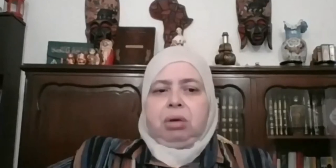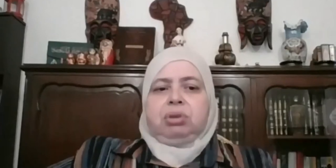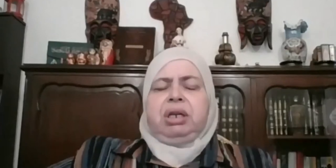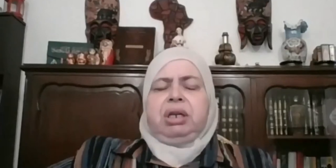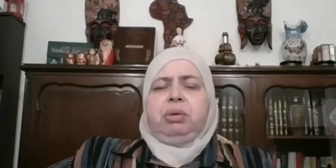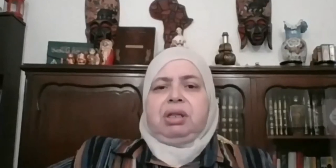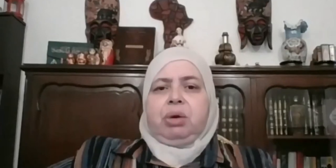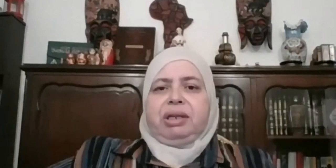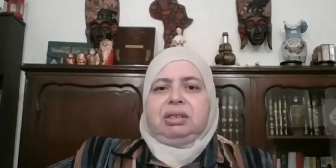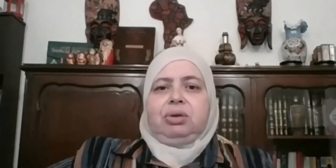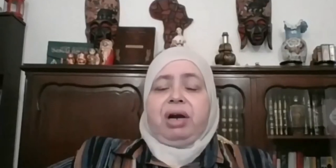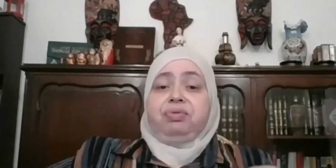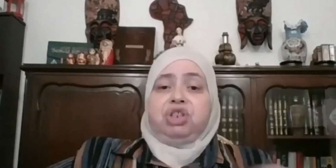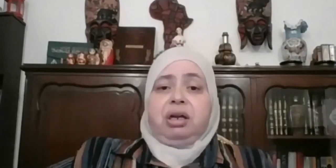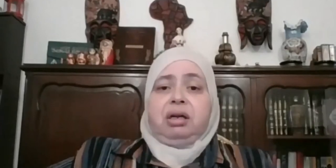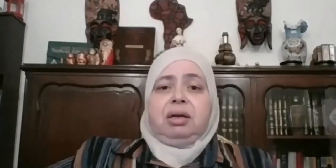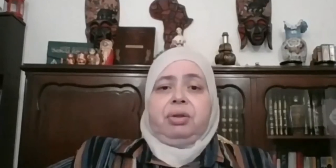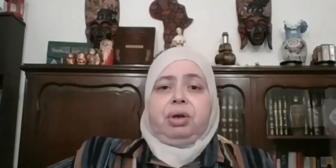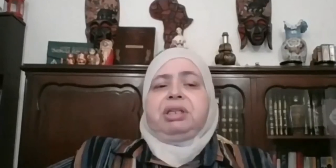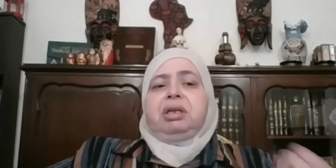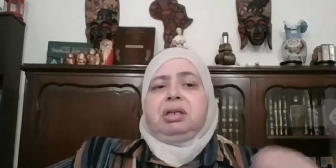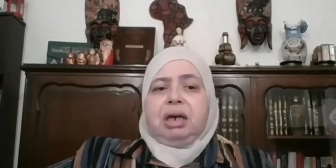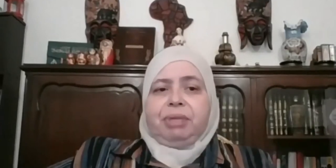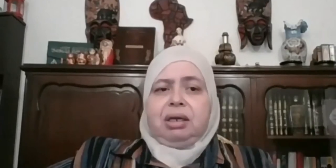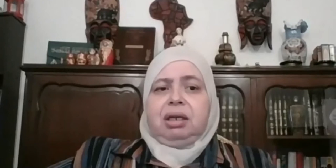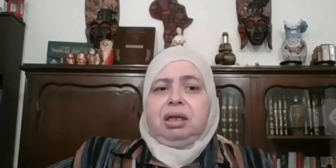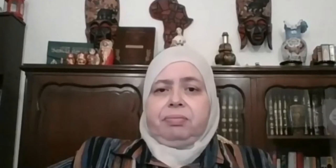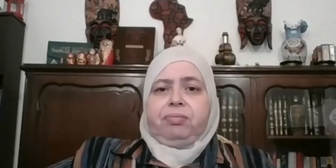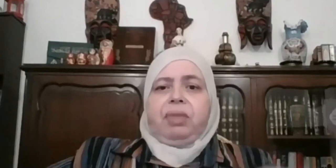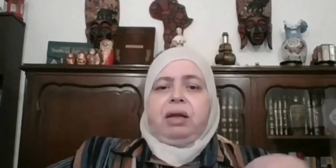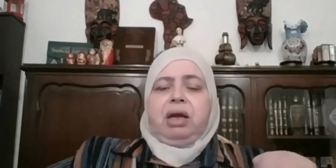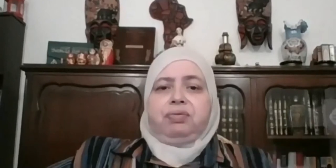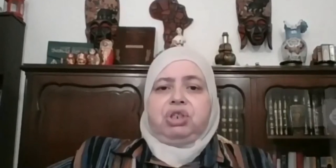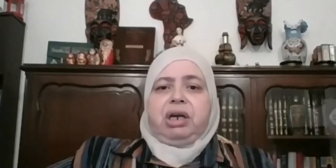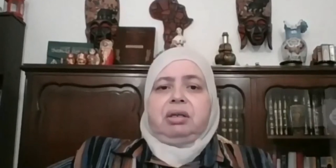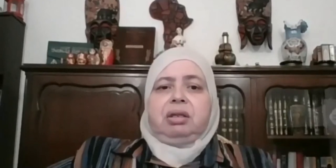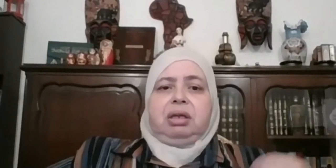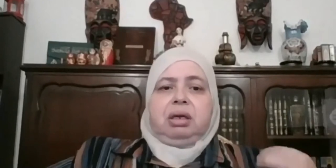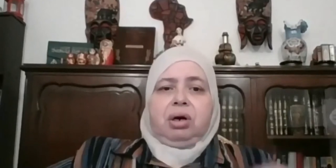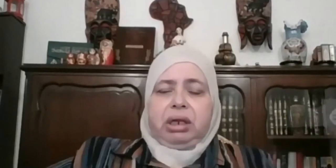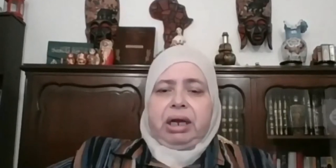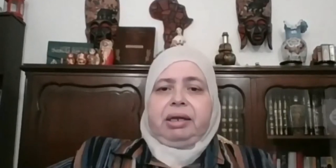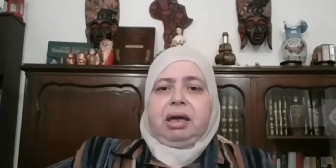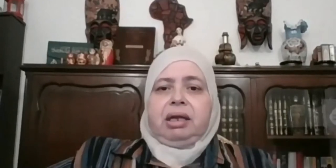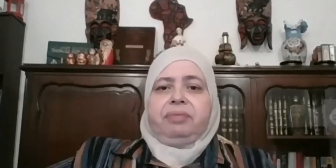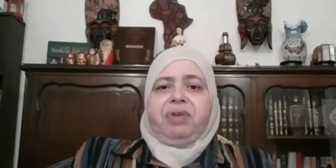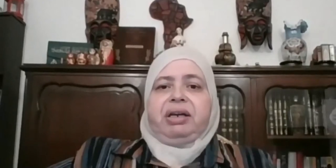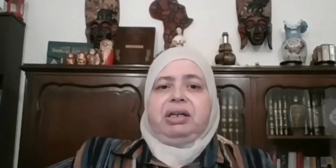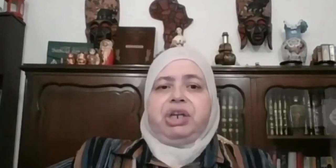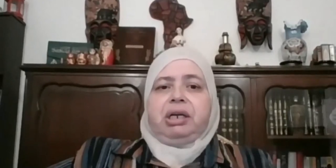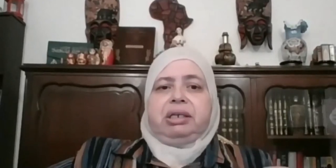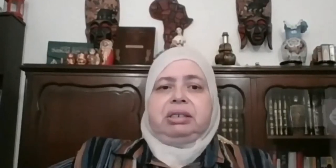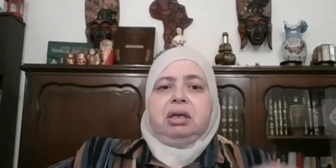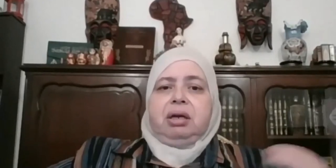the quality, you have to check the raw materials coming in. You have to check the online and final check is